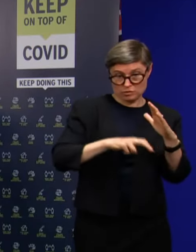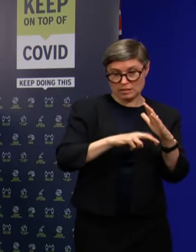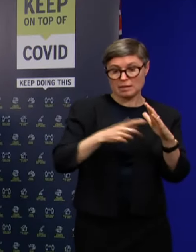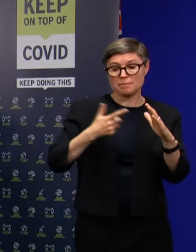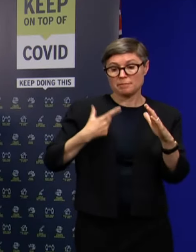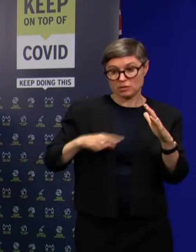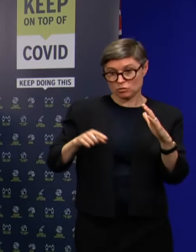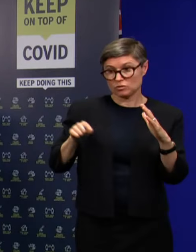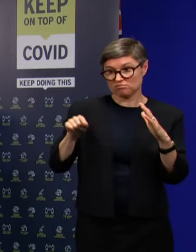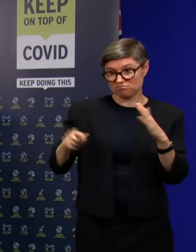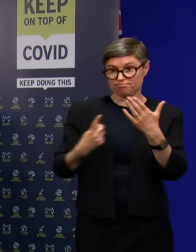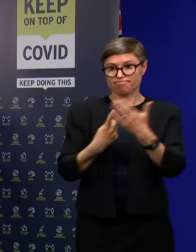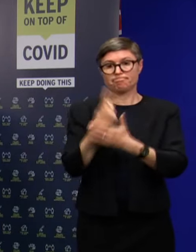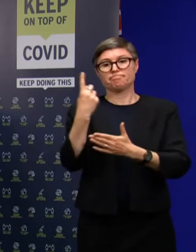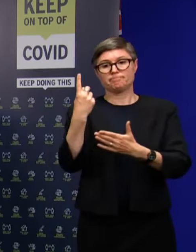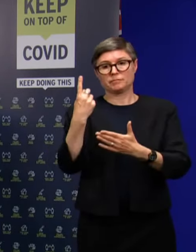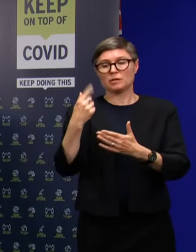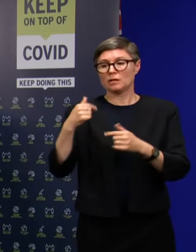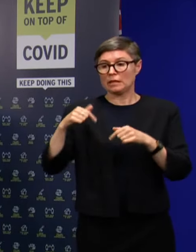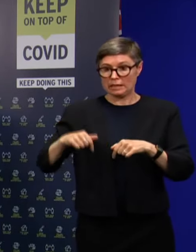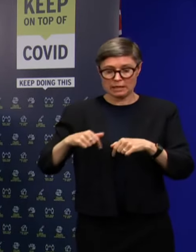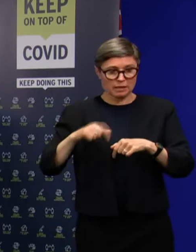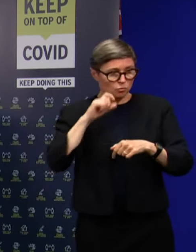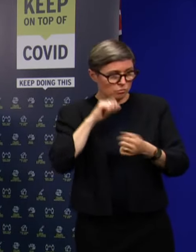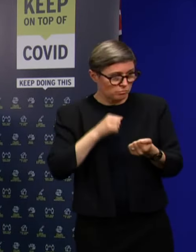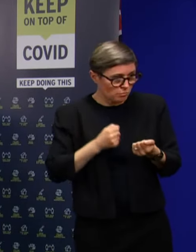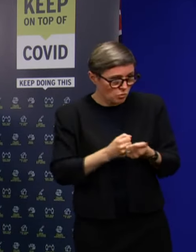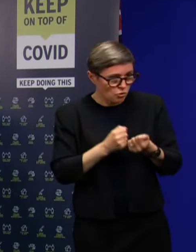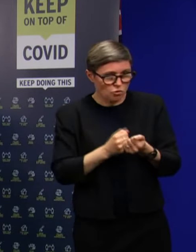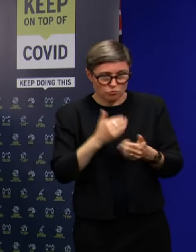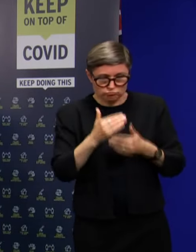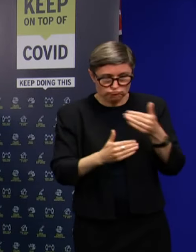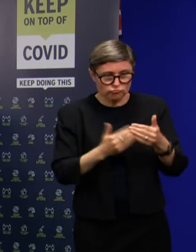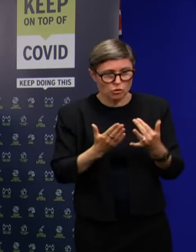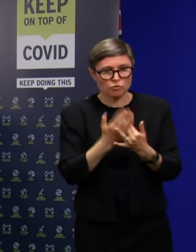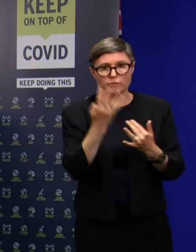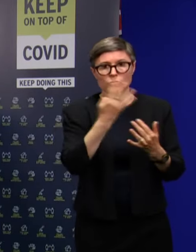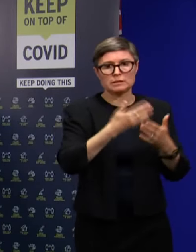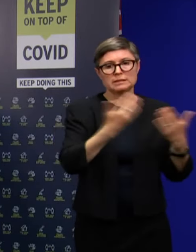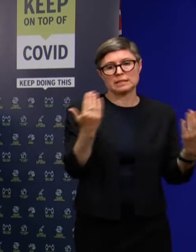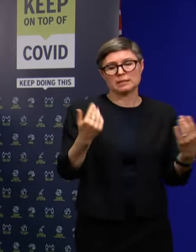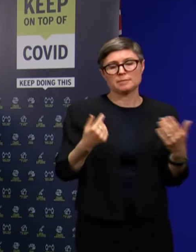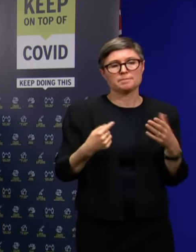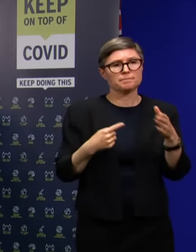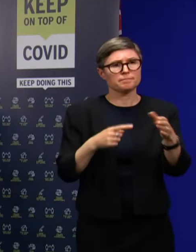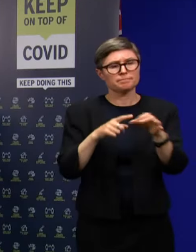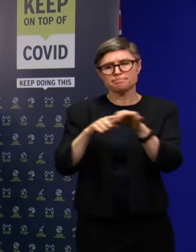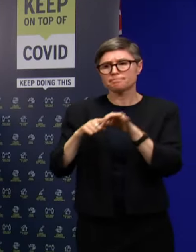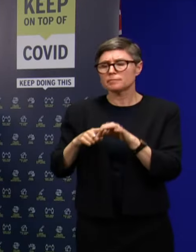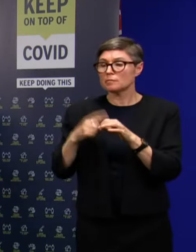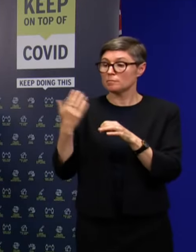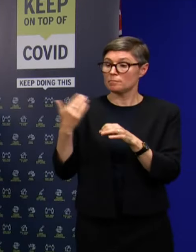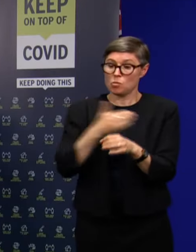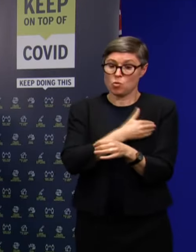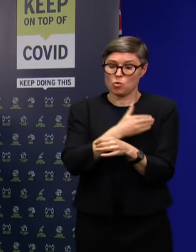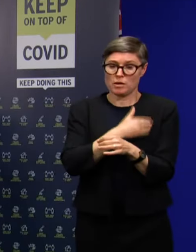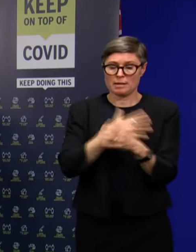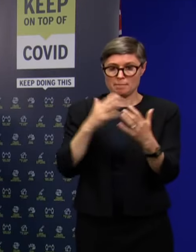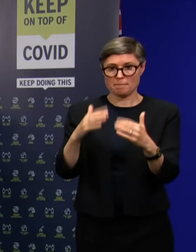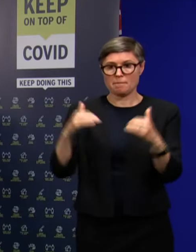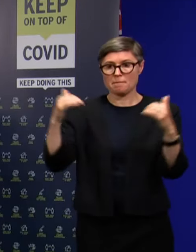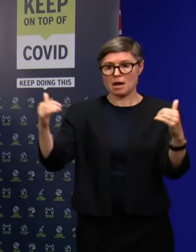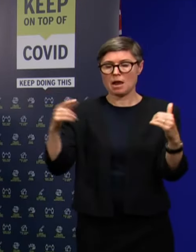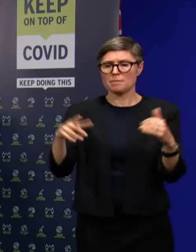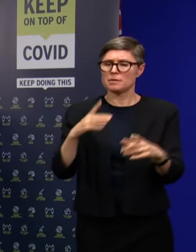public health assessment. And we'll support those officers over the next 14-day period. If only a seat in parliament that this person is particularly